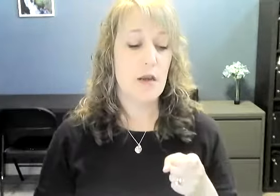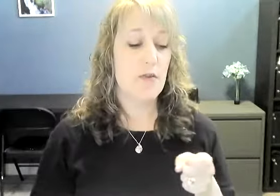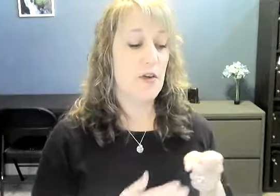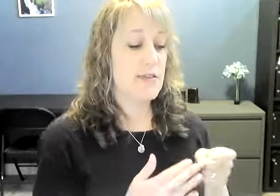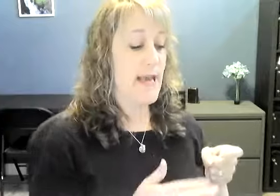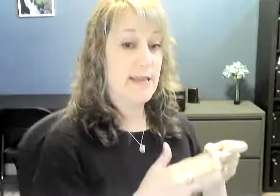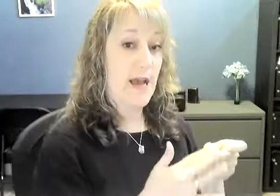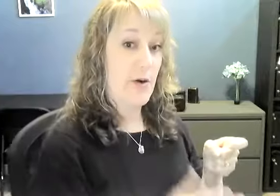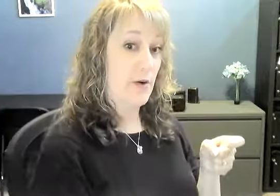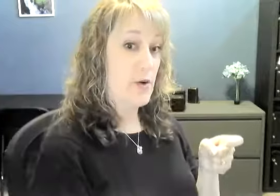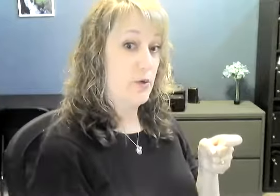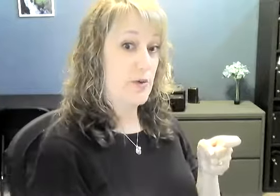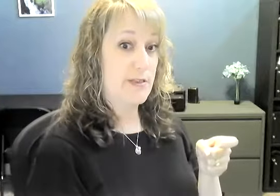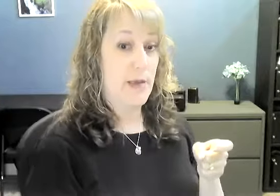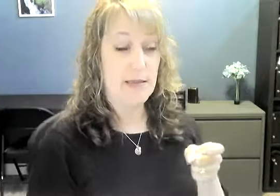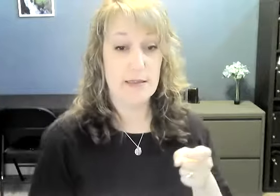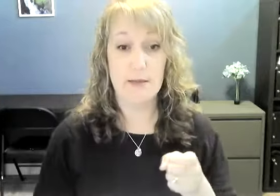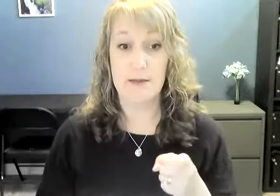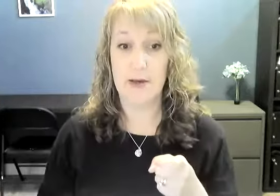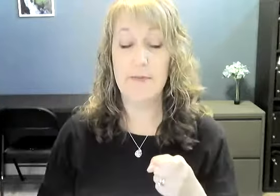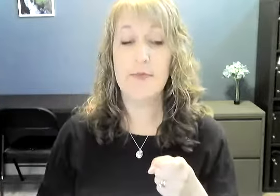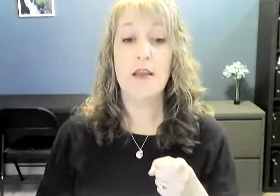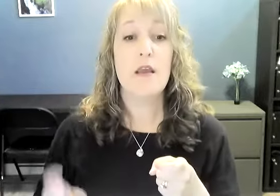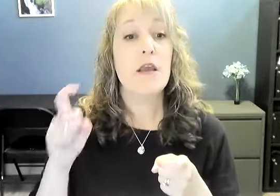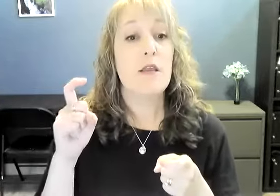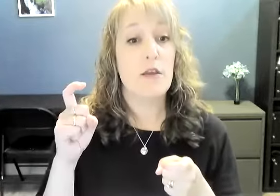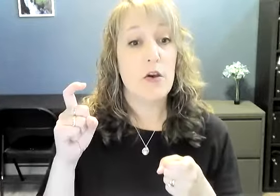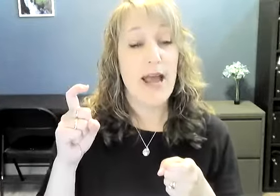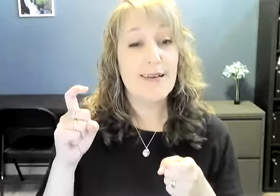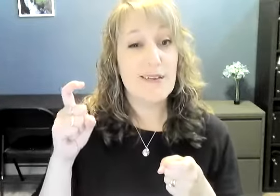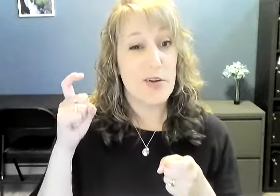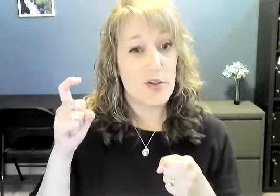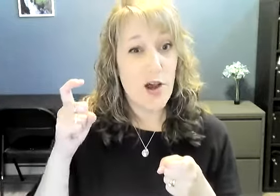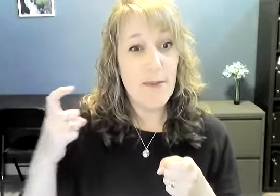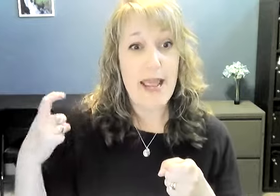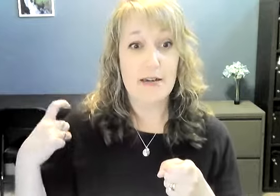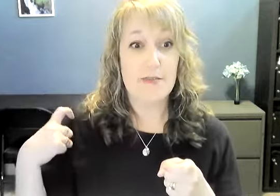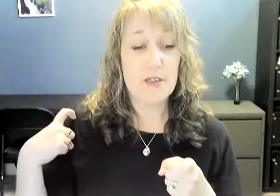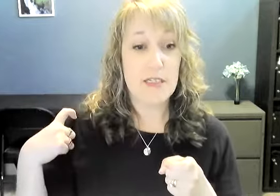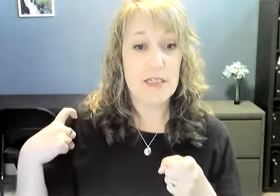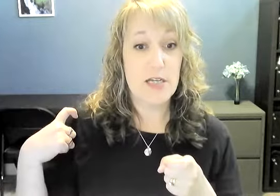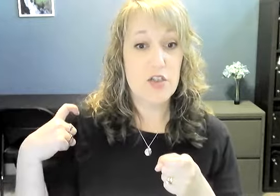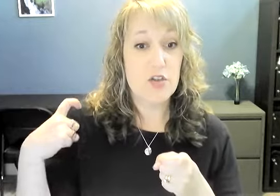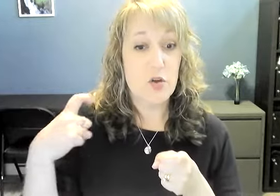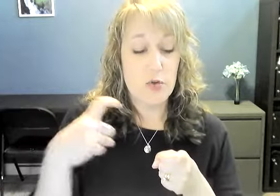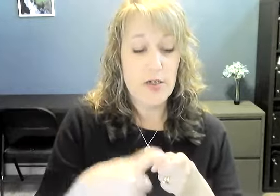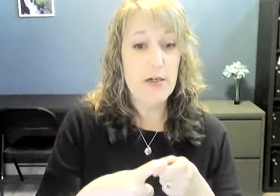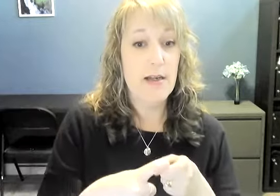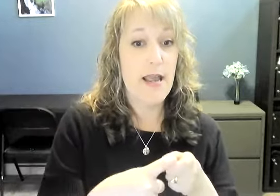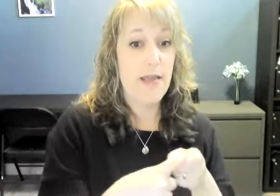Your sign is out here in neutral space. Okay. Your X on your dominant hand is first going to touch your shoulder and